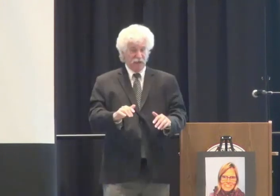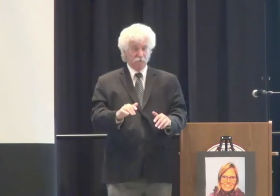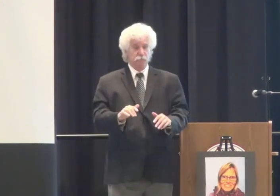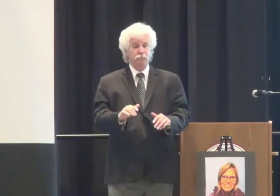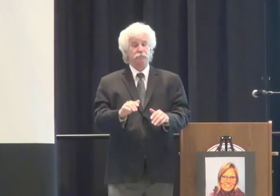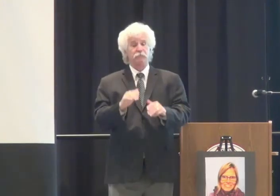it. go. Let's